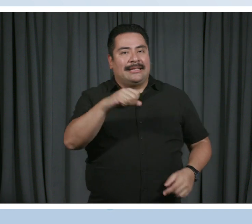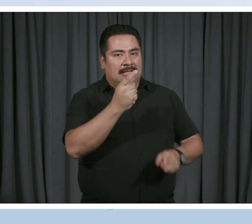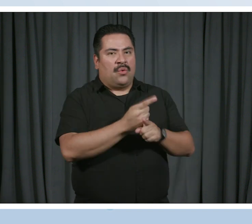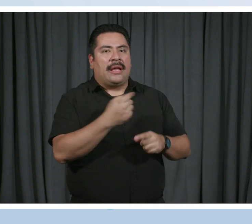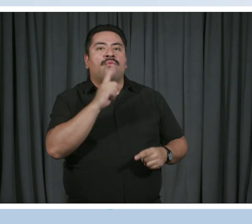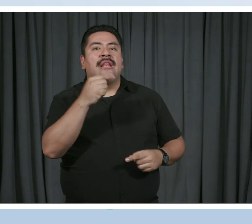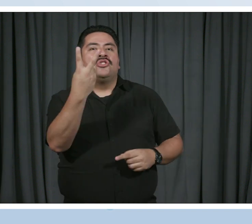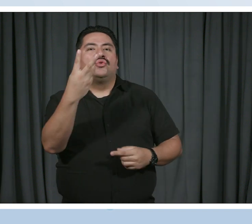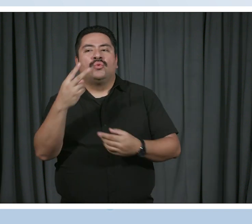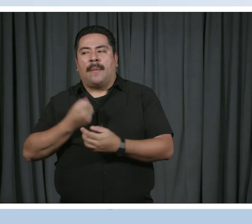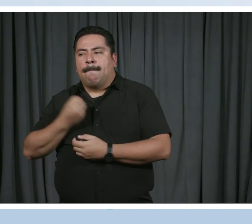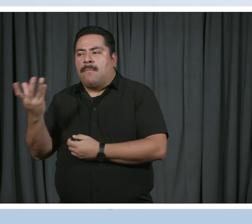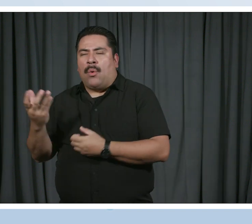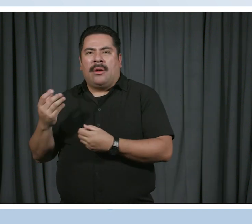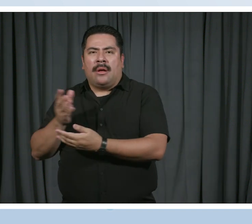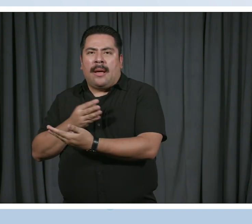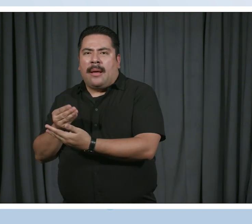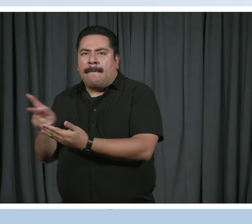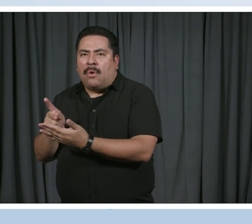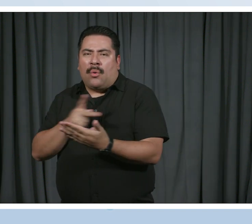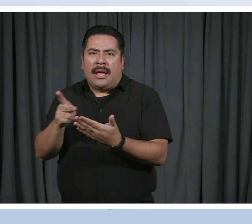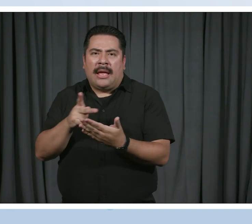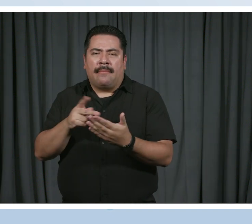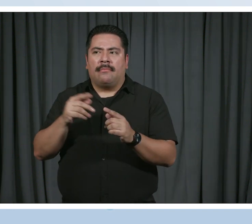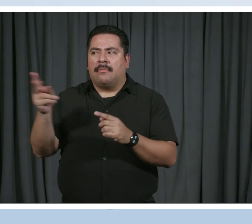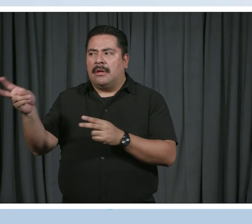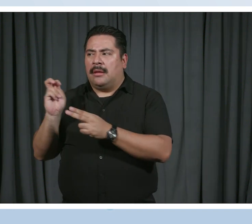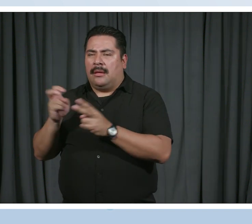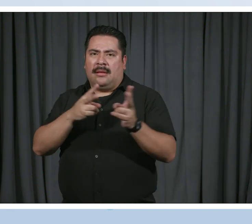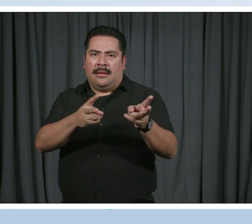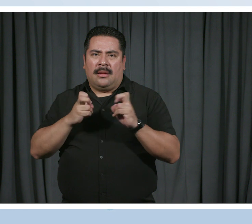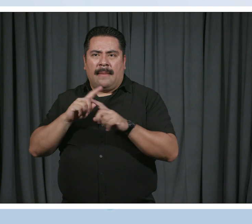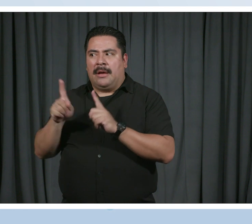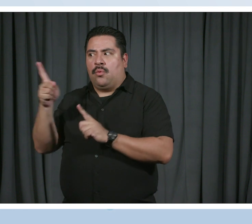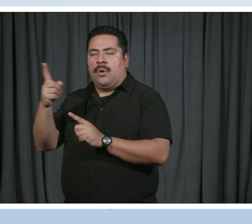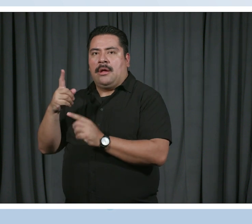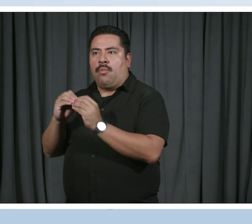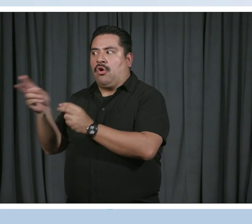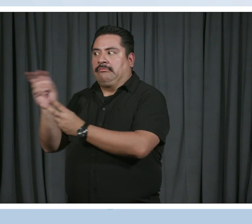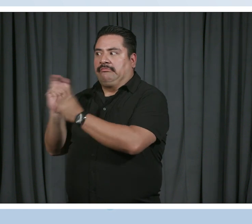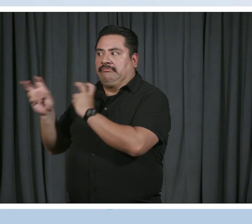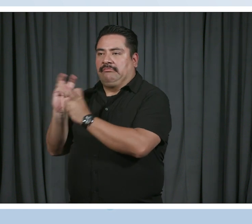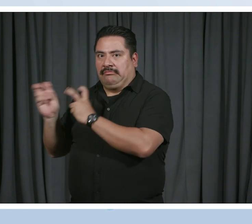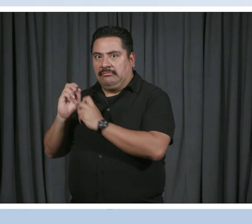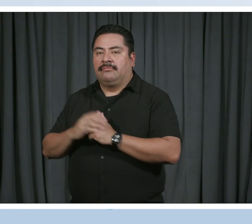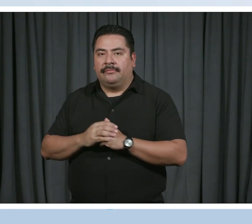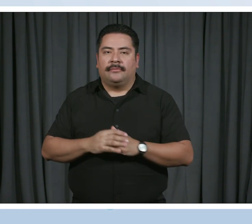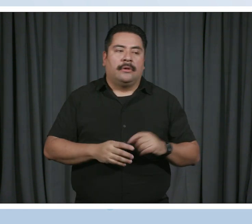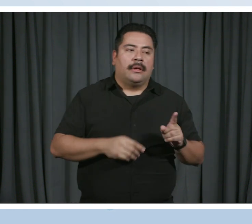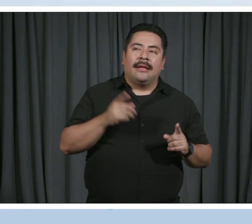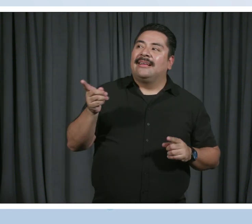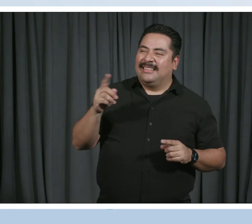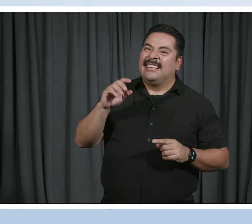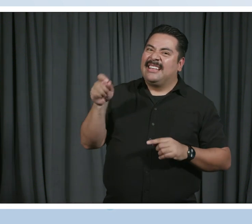poems. But one poem, there were more excerpts taken from it than the other poem. She did say how you couldn't use the